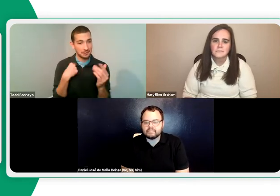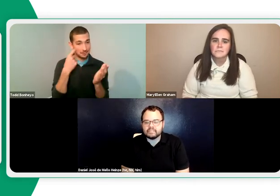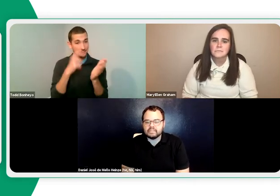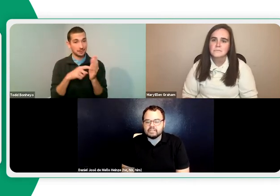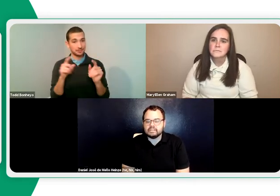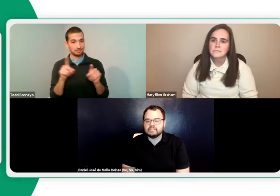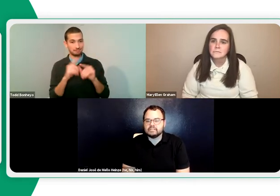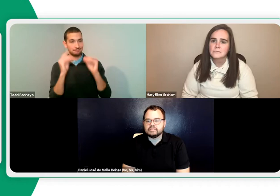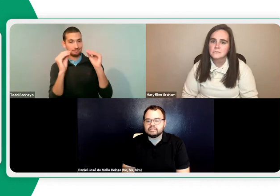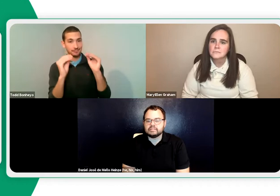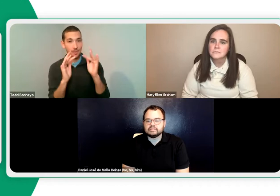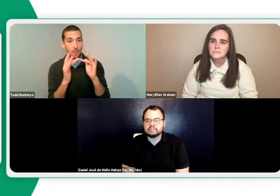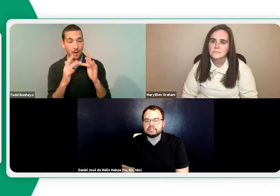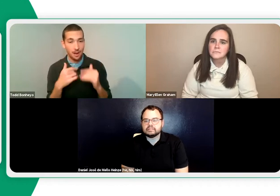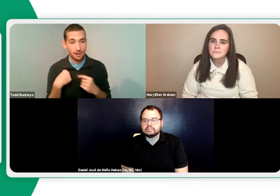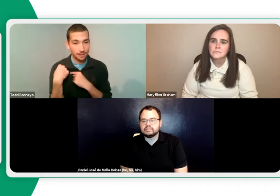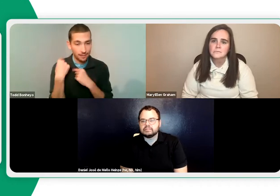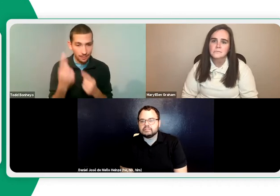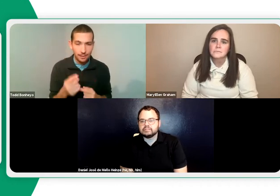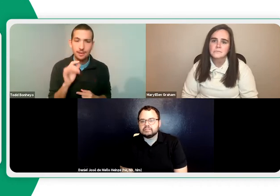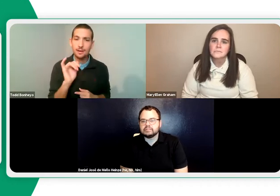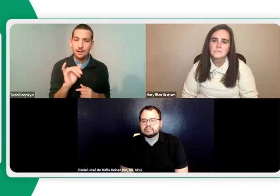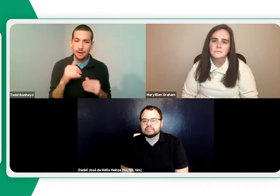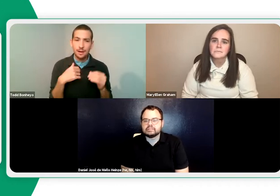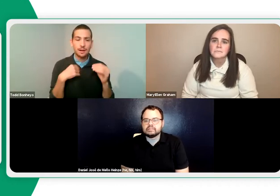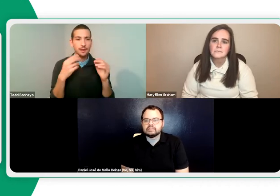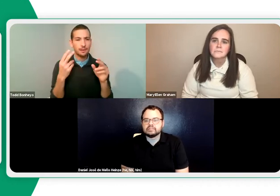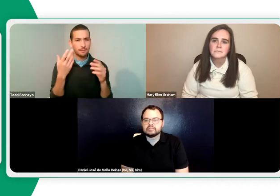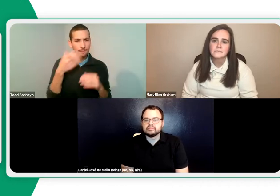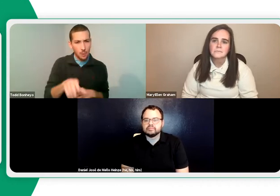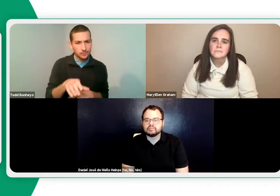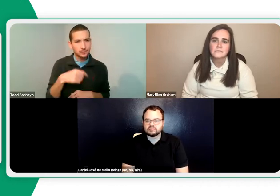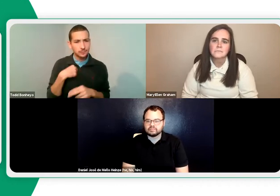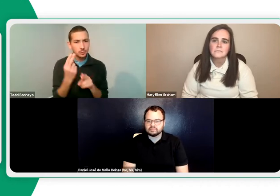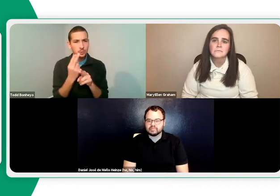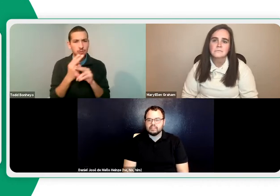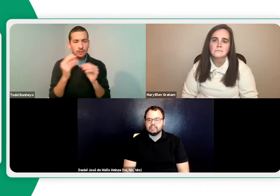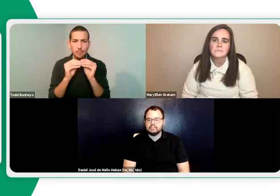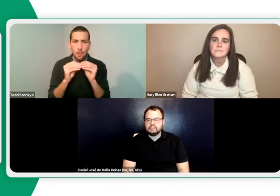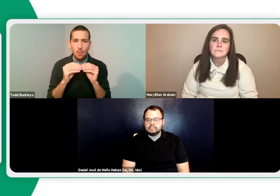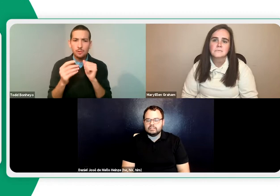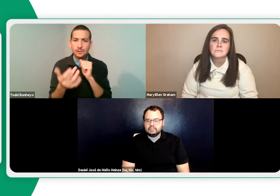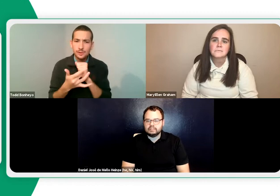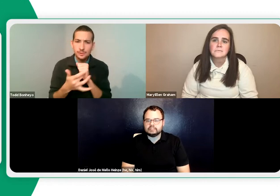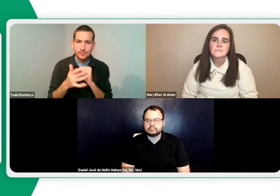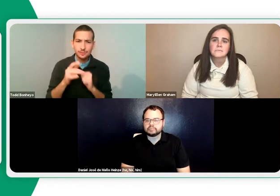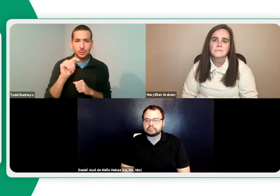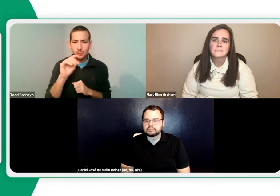though. I would have to agree with you on that, Daniel. And something else I've noticed with this shift online is I have been